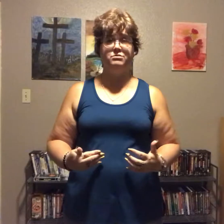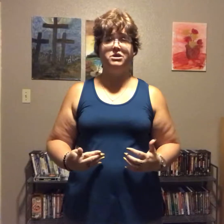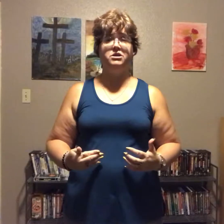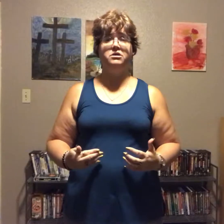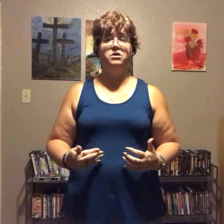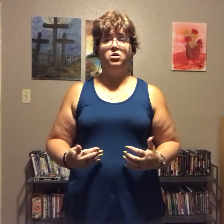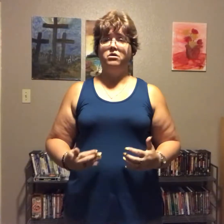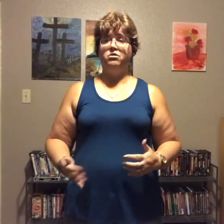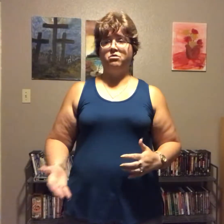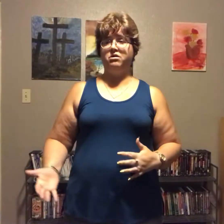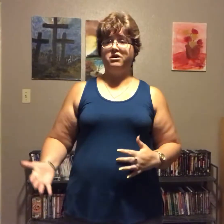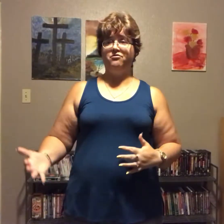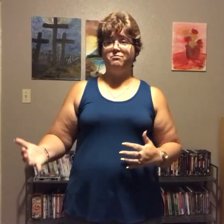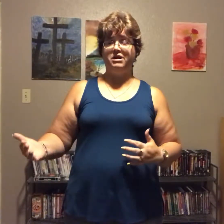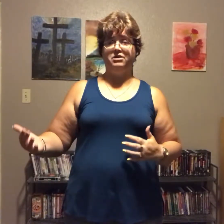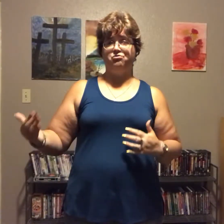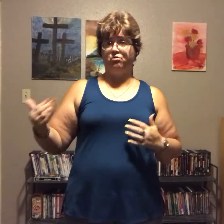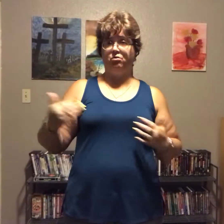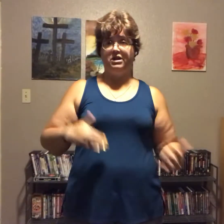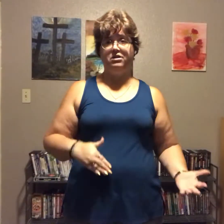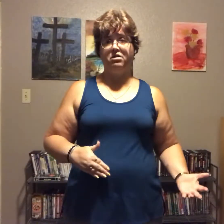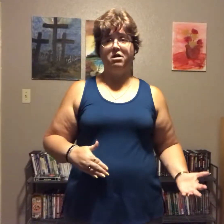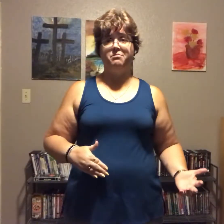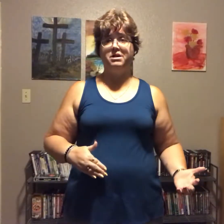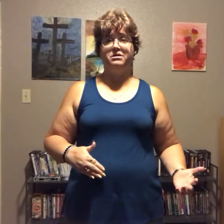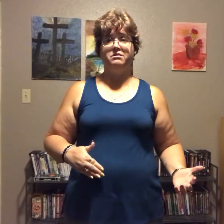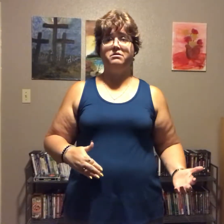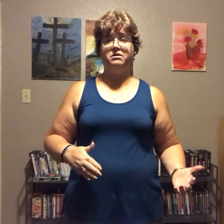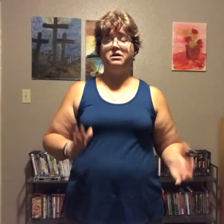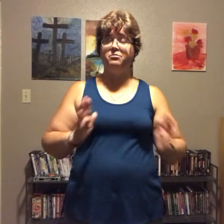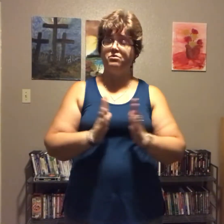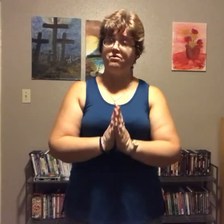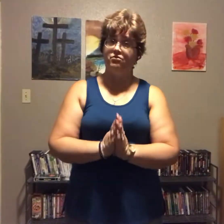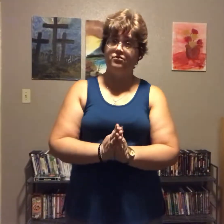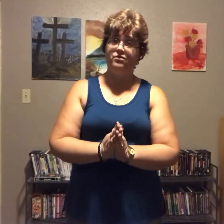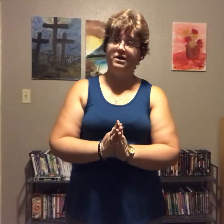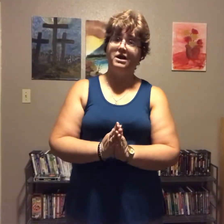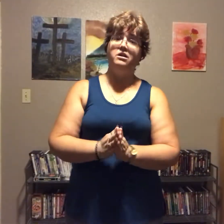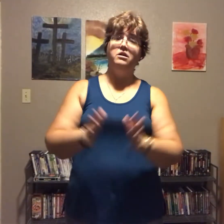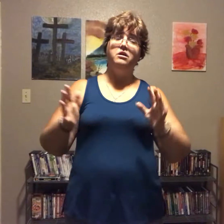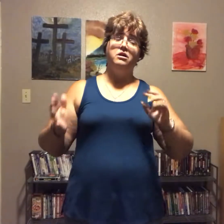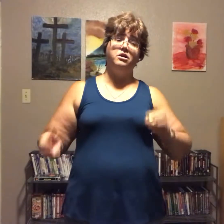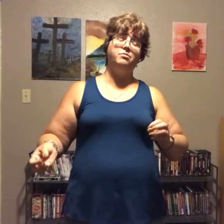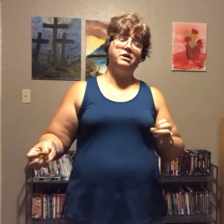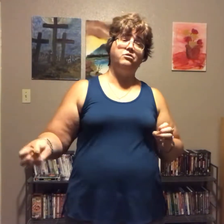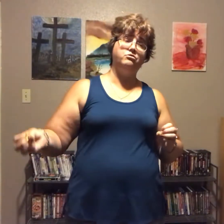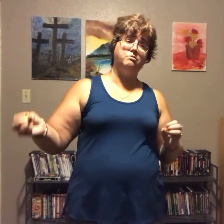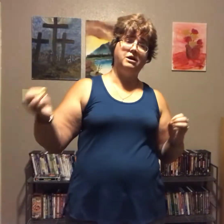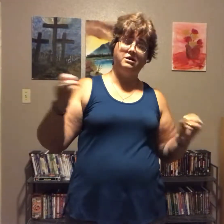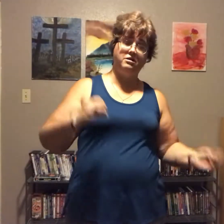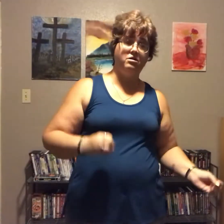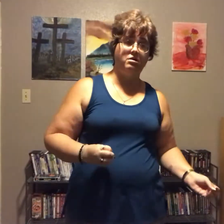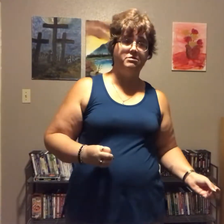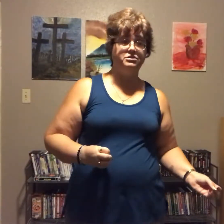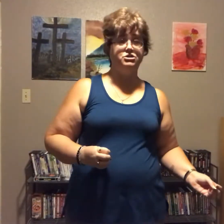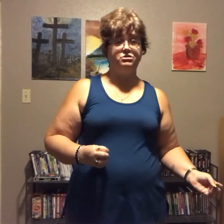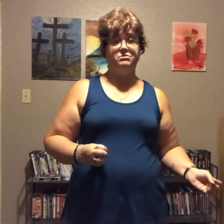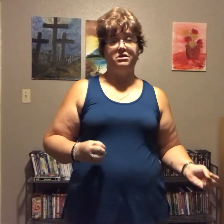me or give me a trolling comment and I'm grateful for that anybody who's made any comments to me